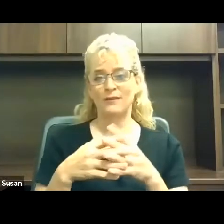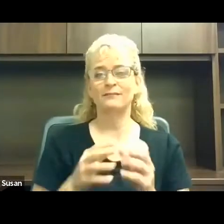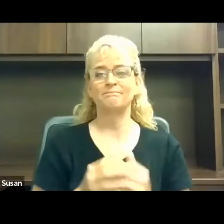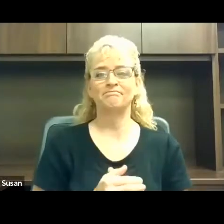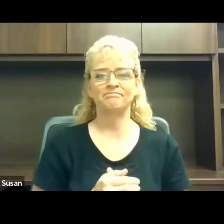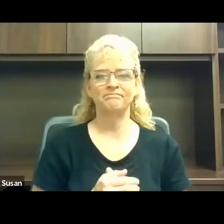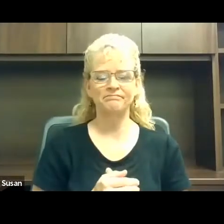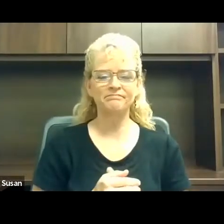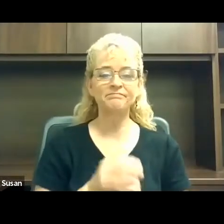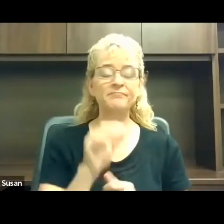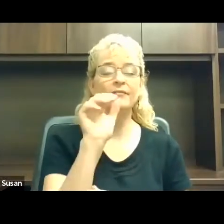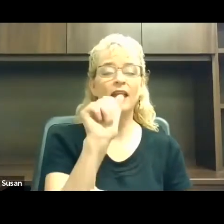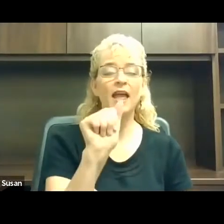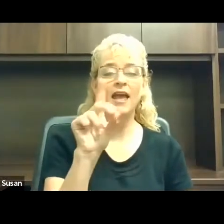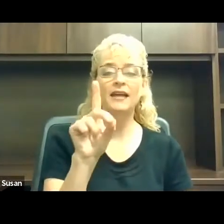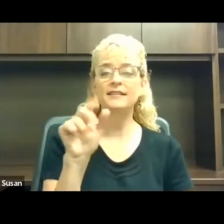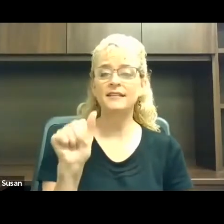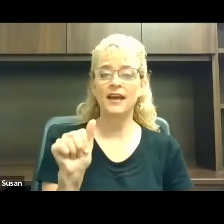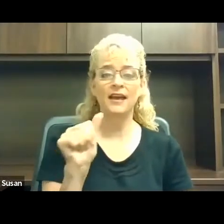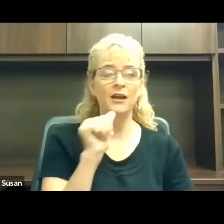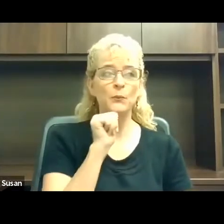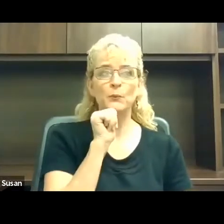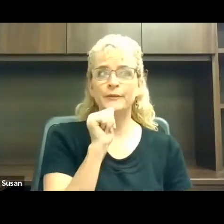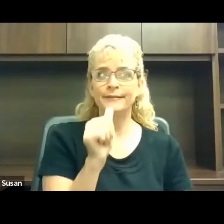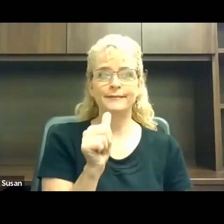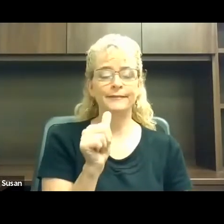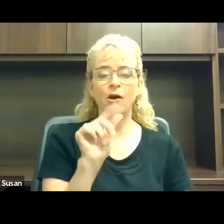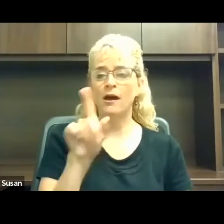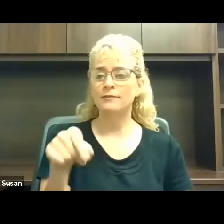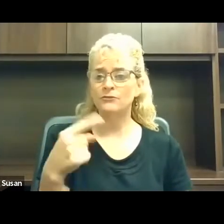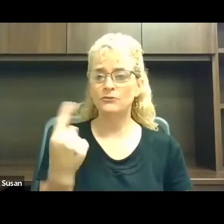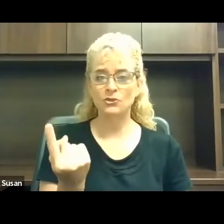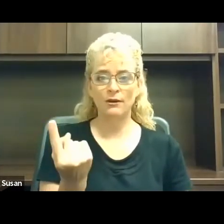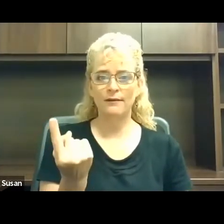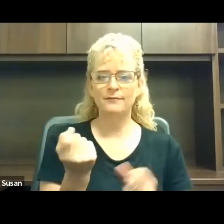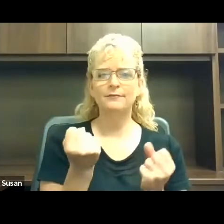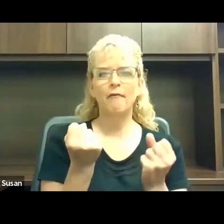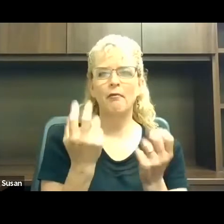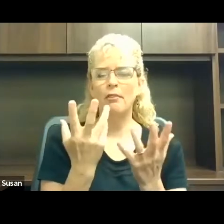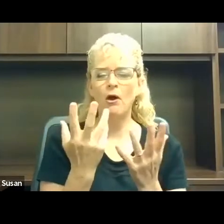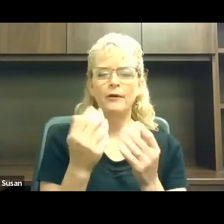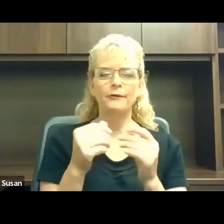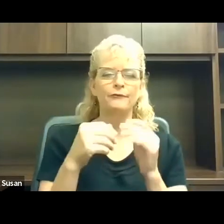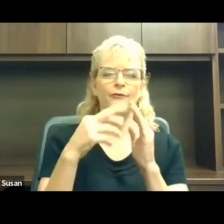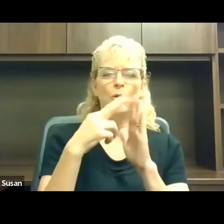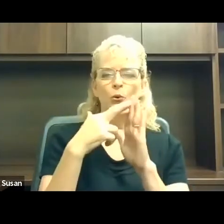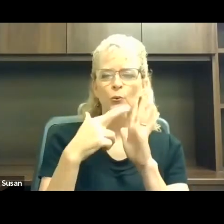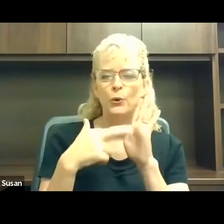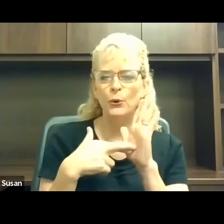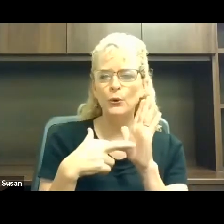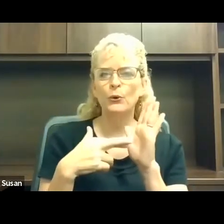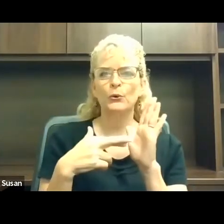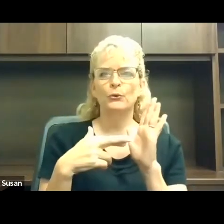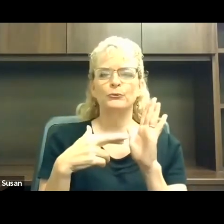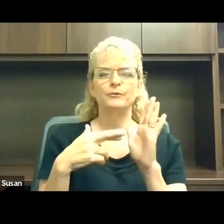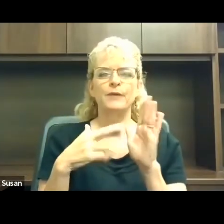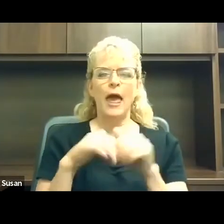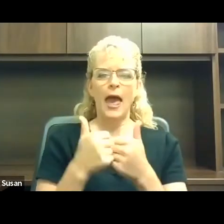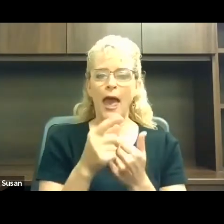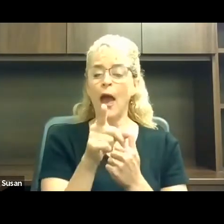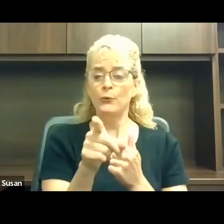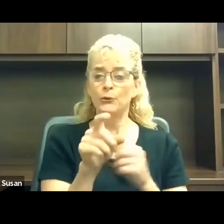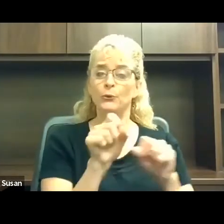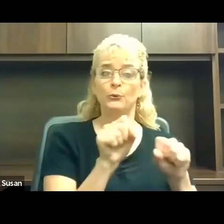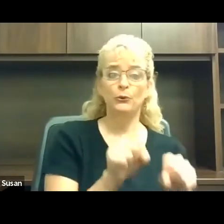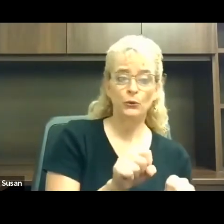ADA was not just a bunch of rules on how you couldn't and could